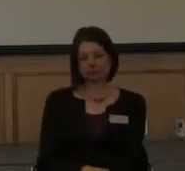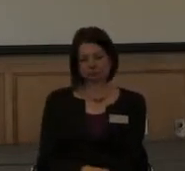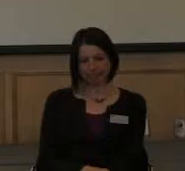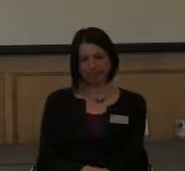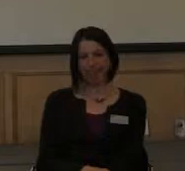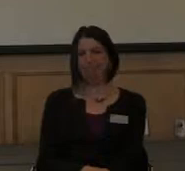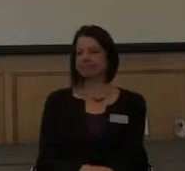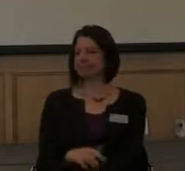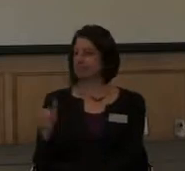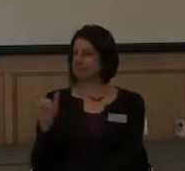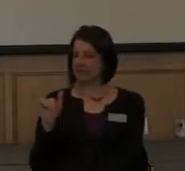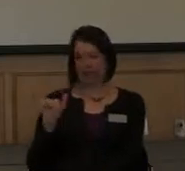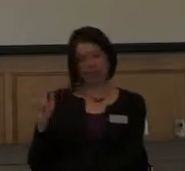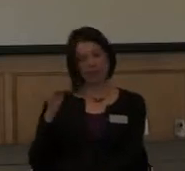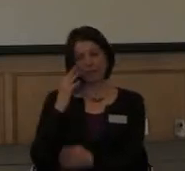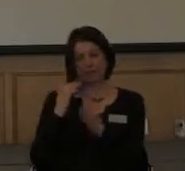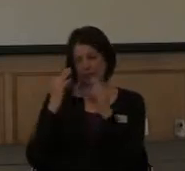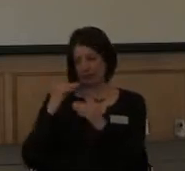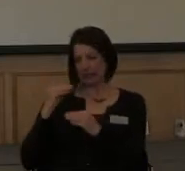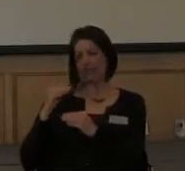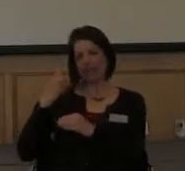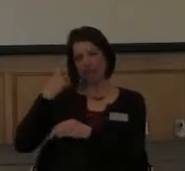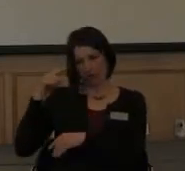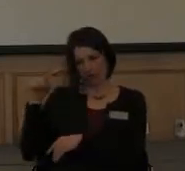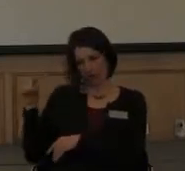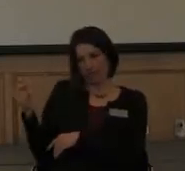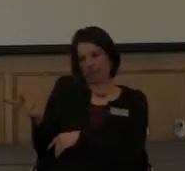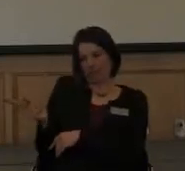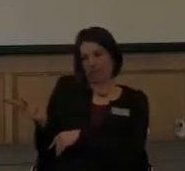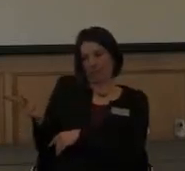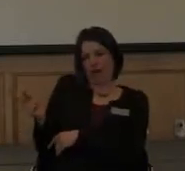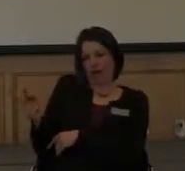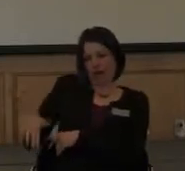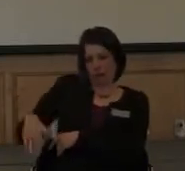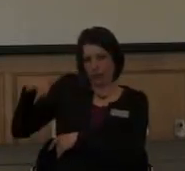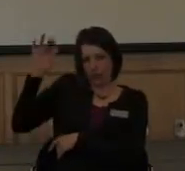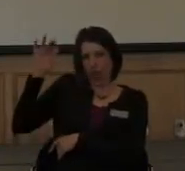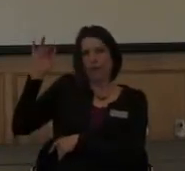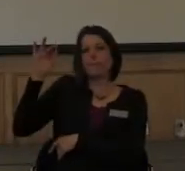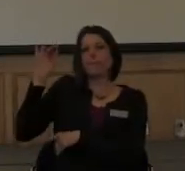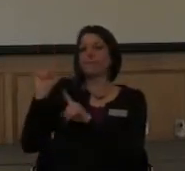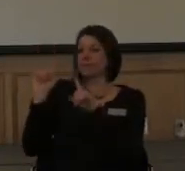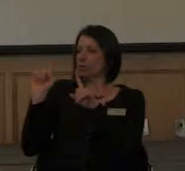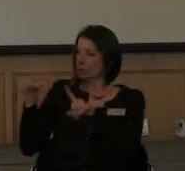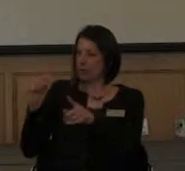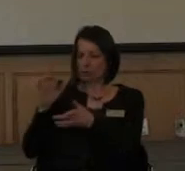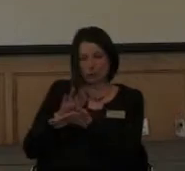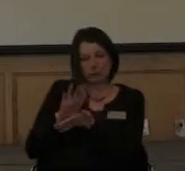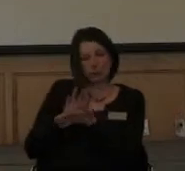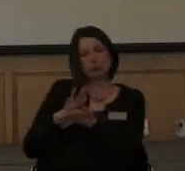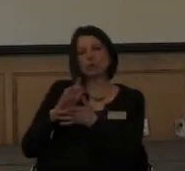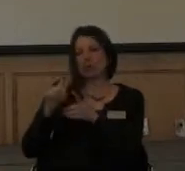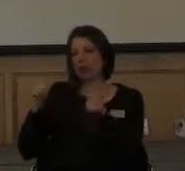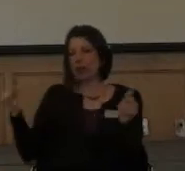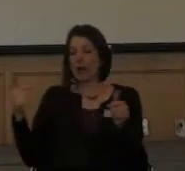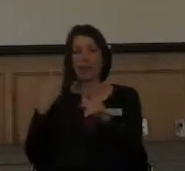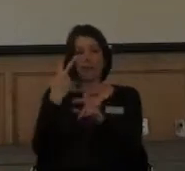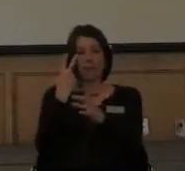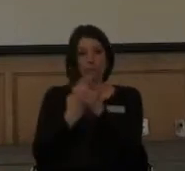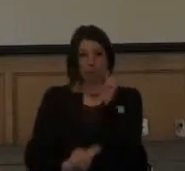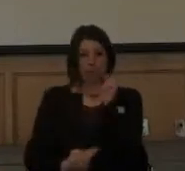out in the world and working, you know, apply to them as well. Unfortunately, both of my siblings have passed away.